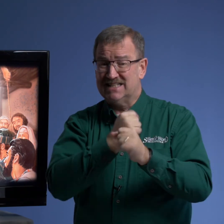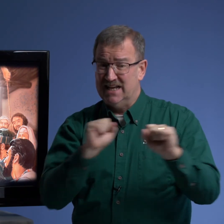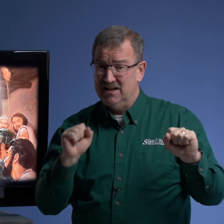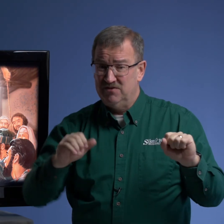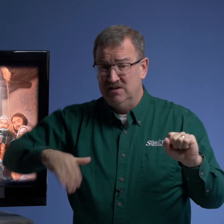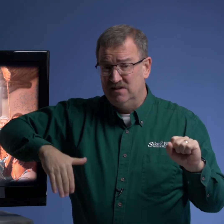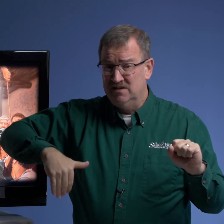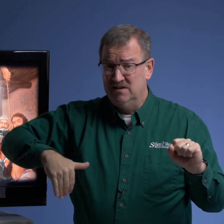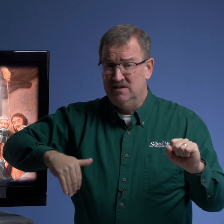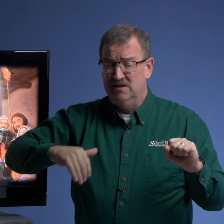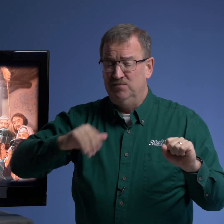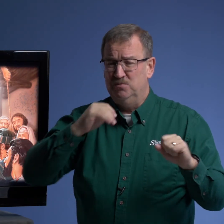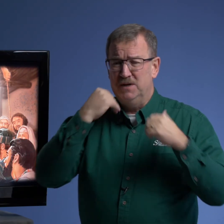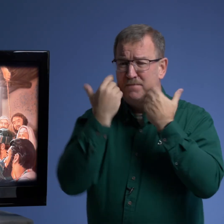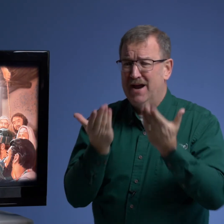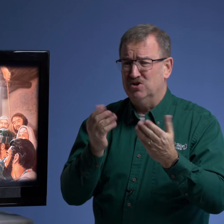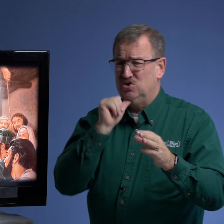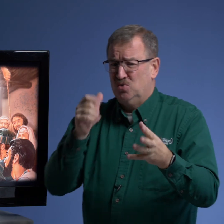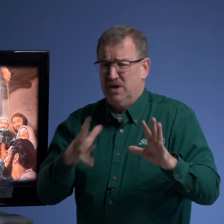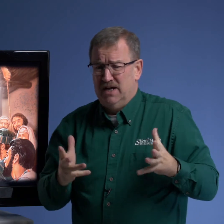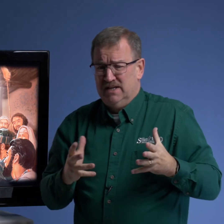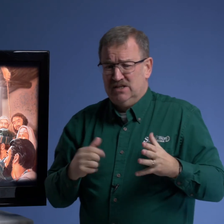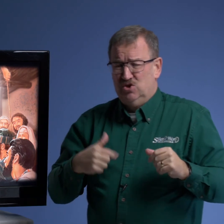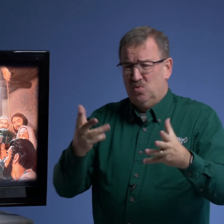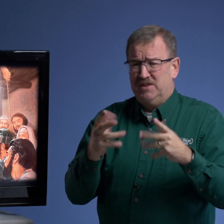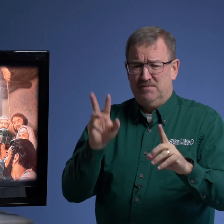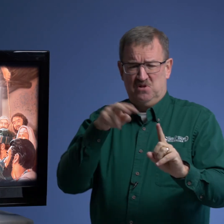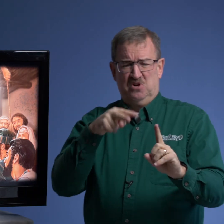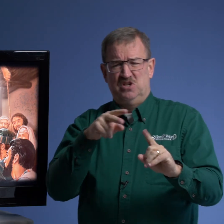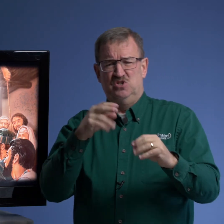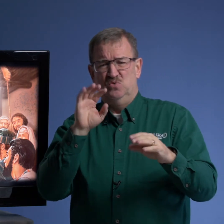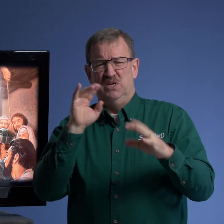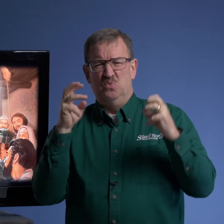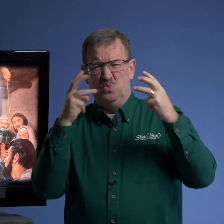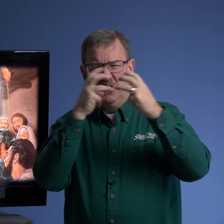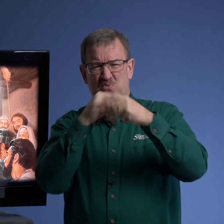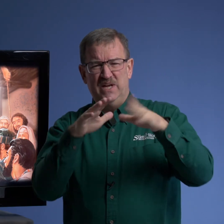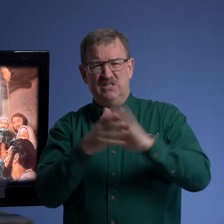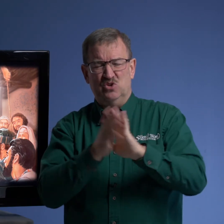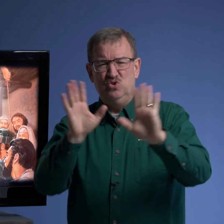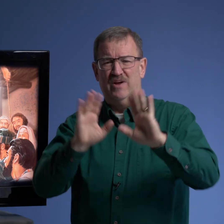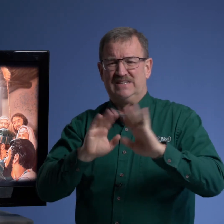saved you've been embarrassed you don't want to you don't want them to look at you in weird ways so you have said